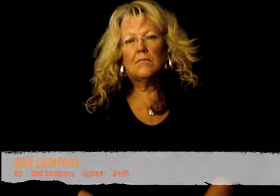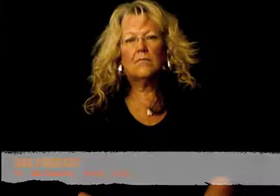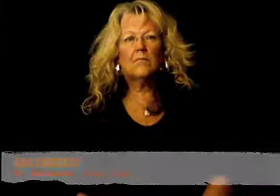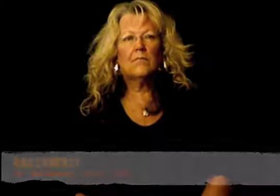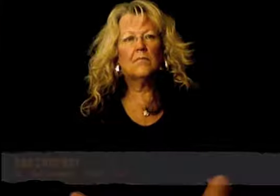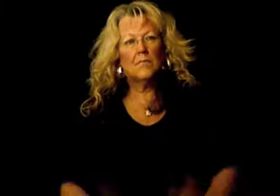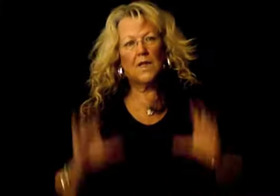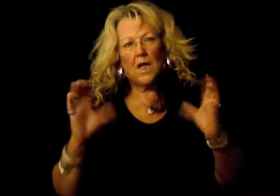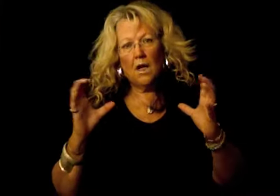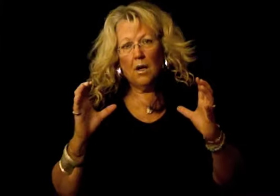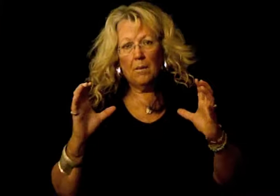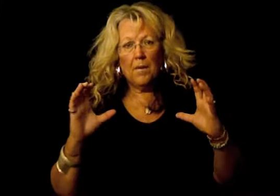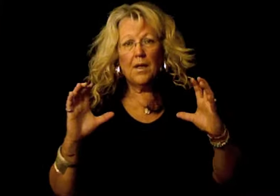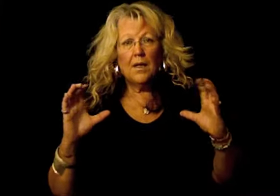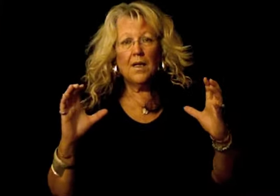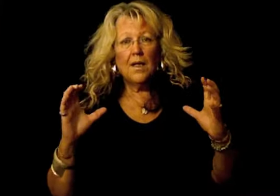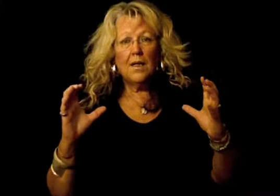I'm for me,